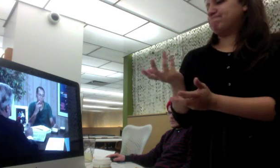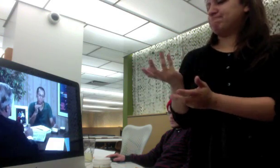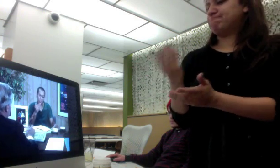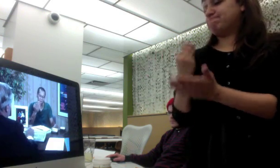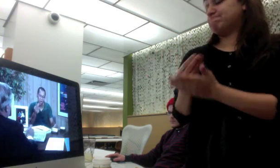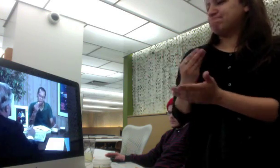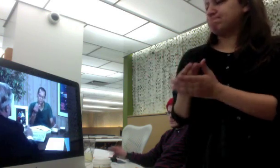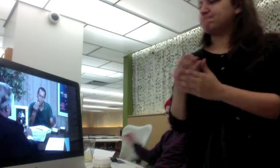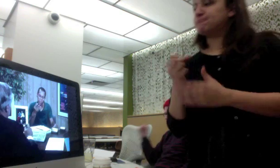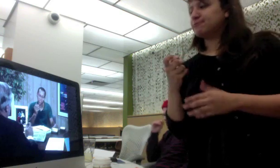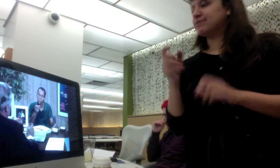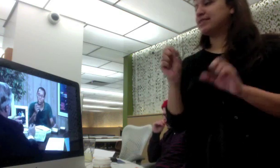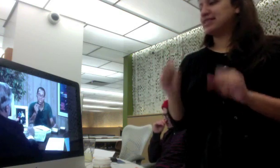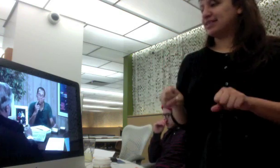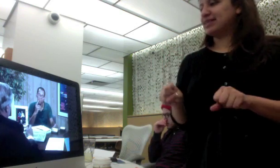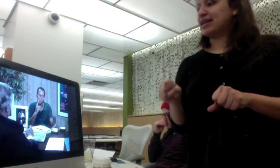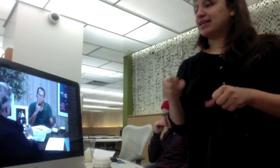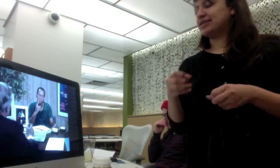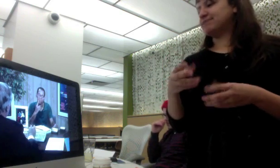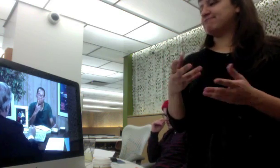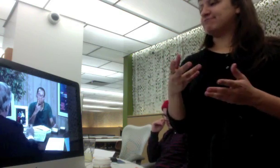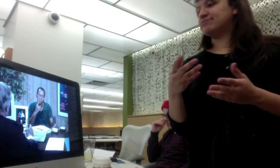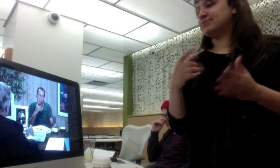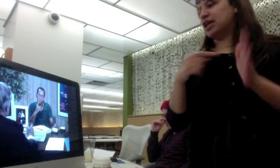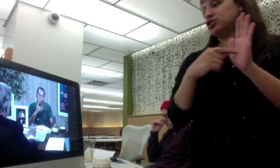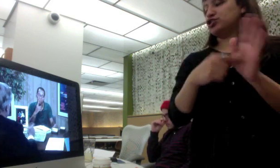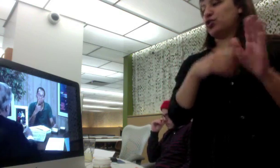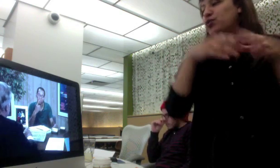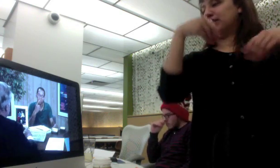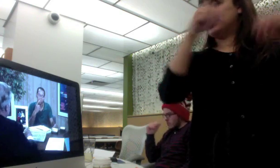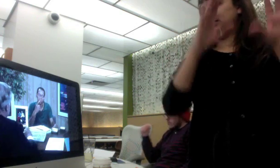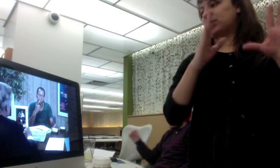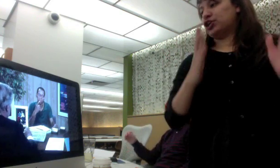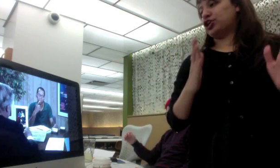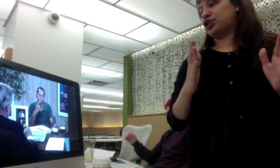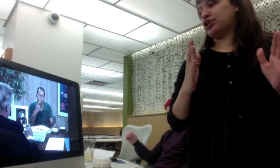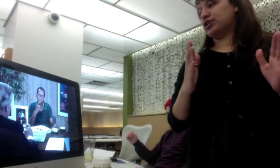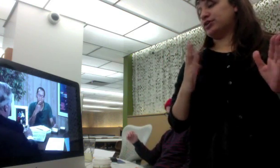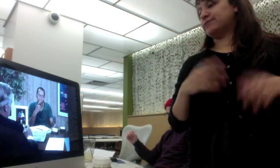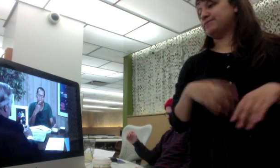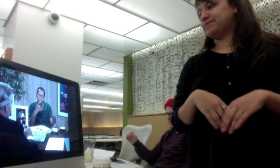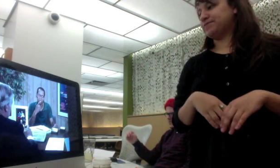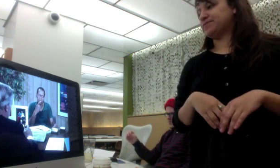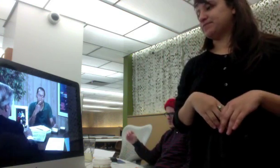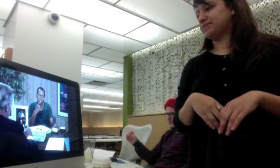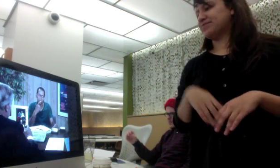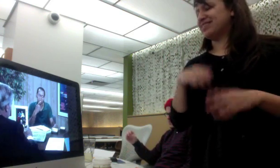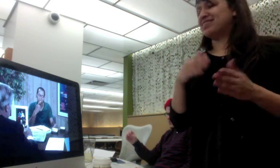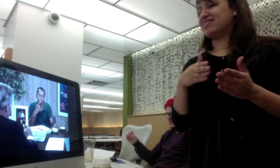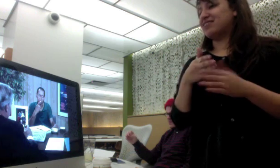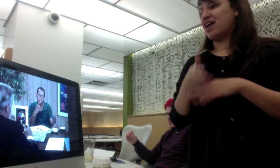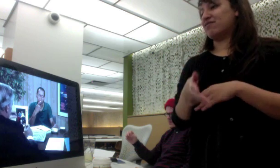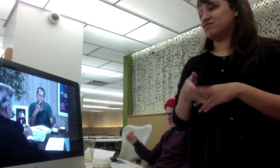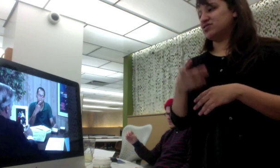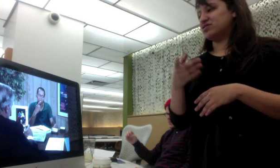And before we show the seller, I'll even work out the formula that's needed under the kind of loan we're going to be looking at.